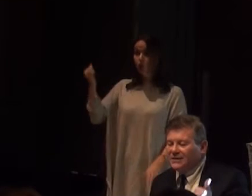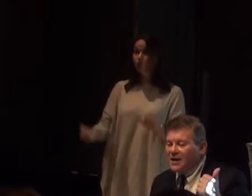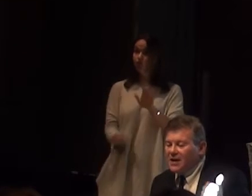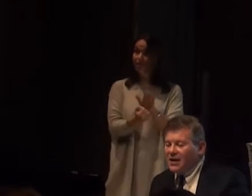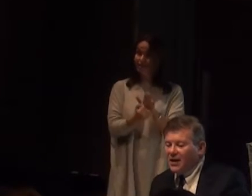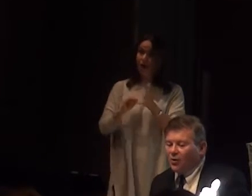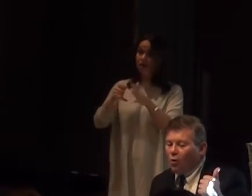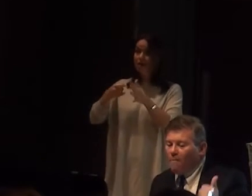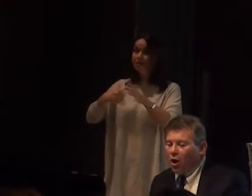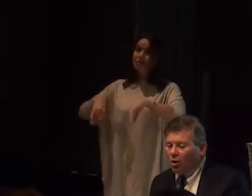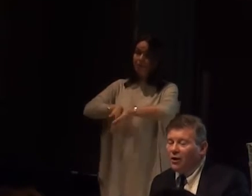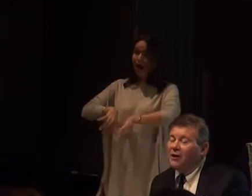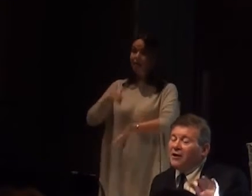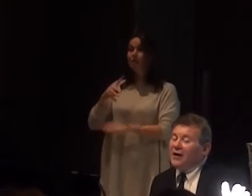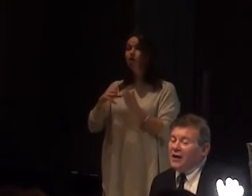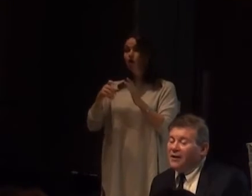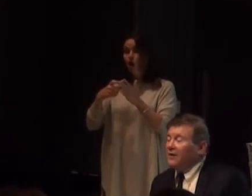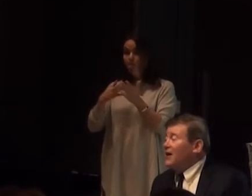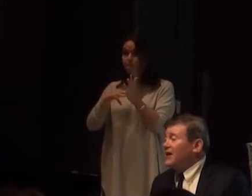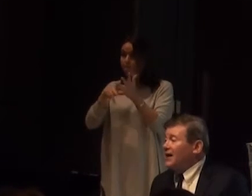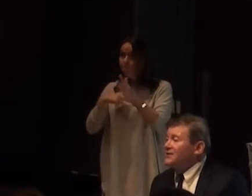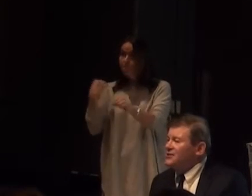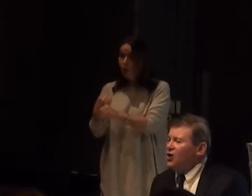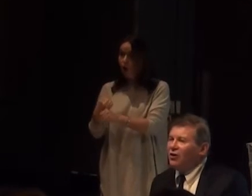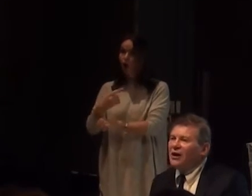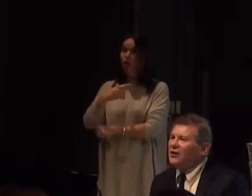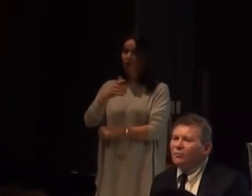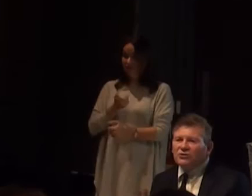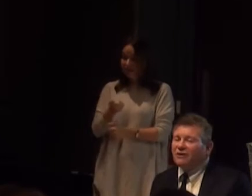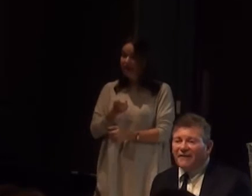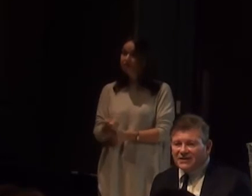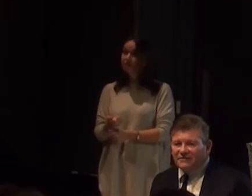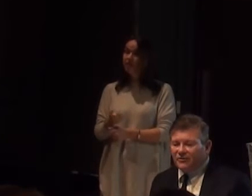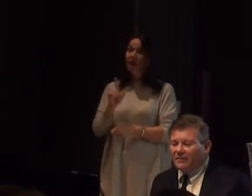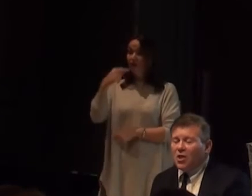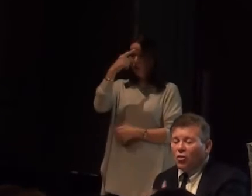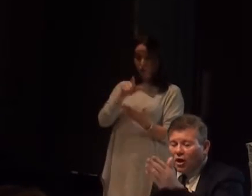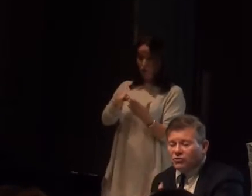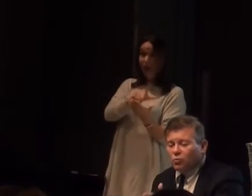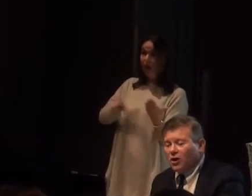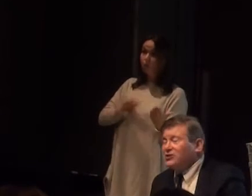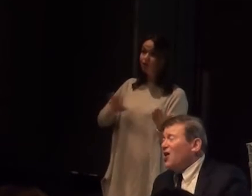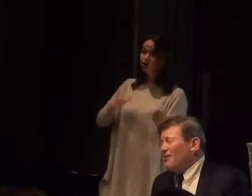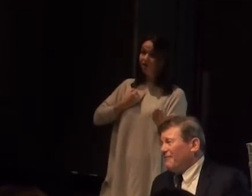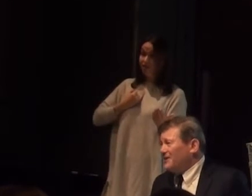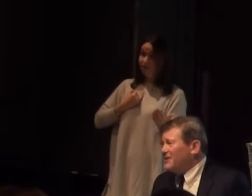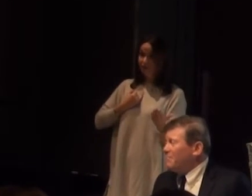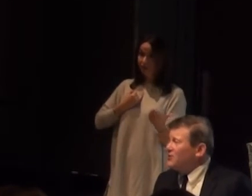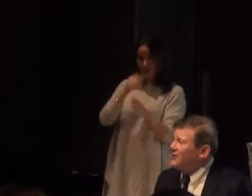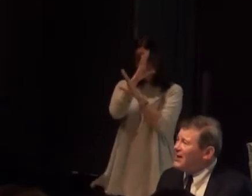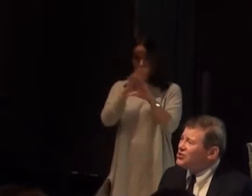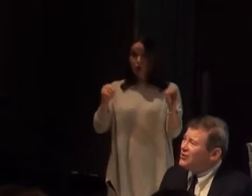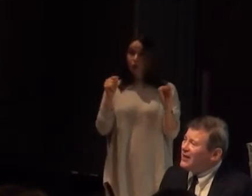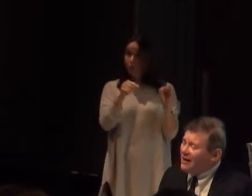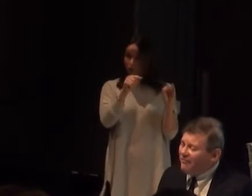spaz, idiot or mom in their texts and so on. And it wasn't offensive. Those words are offensive